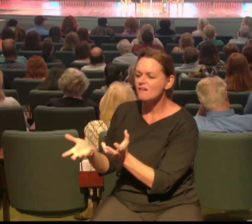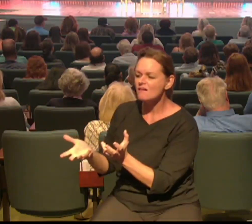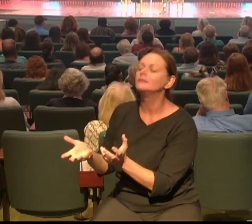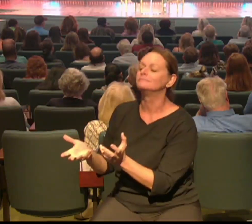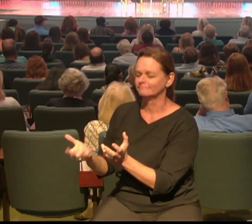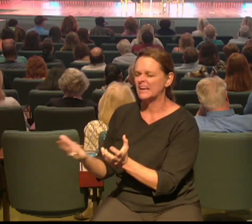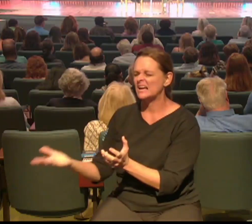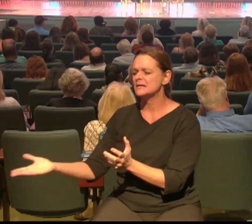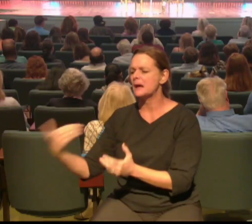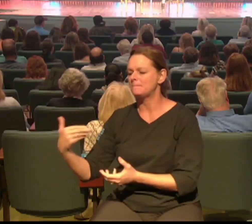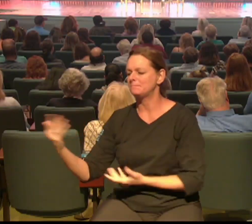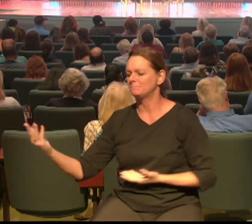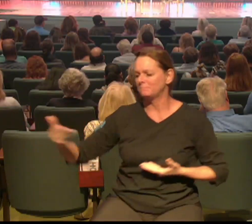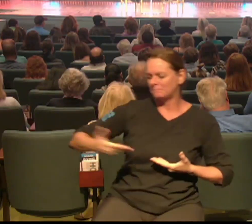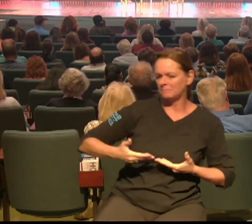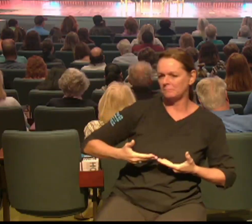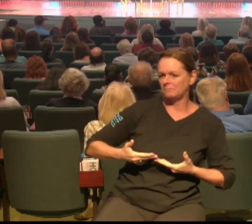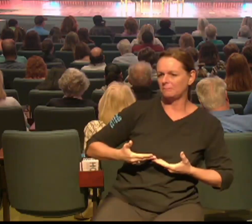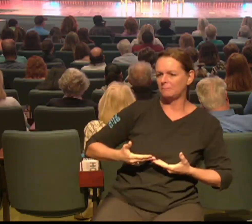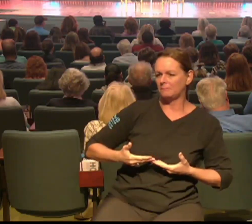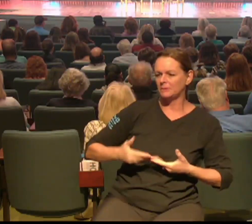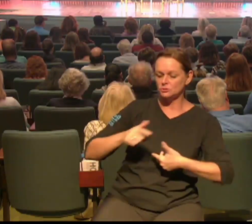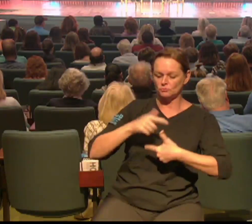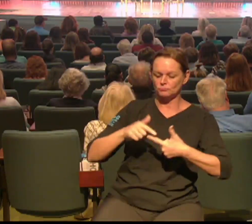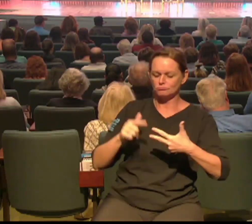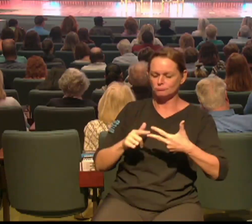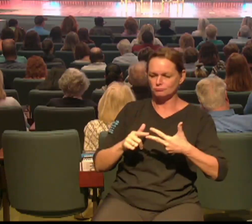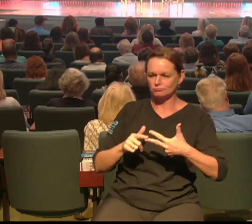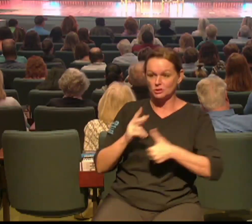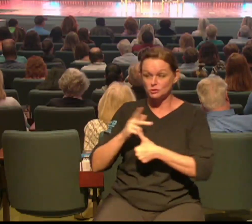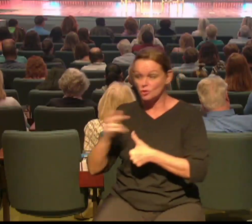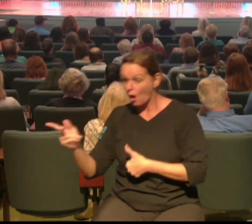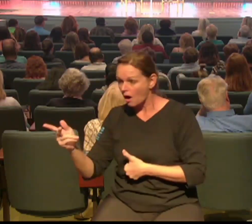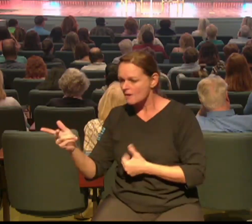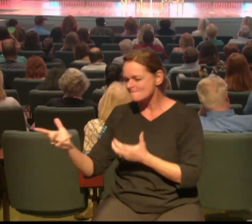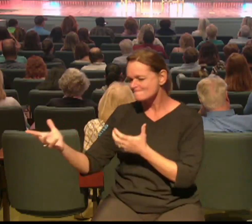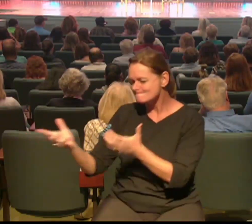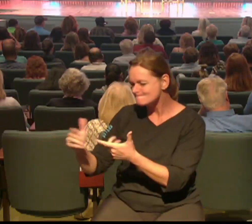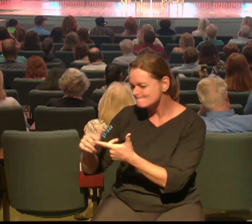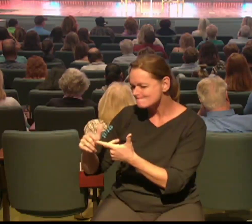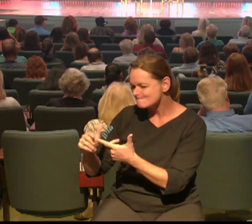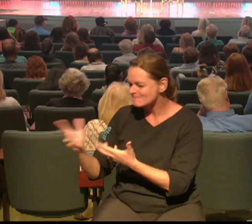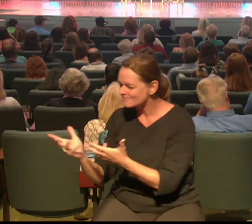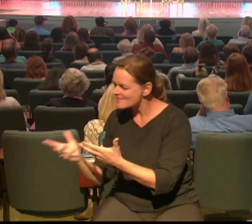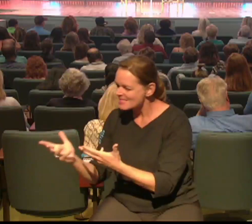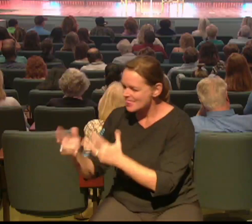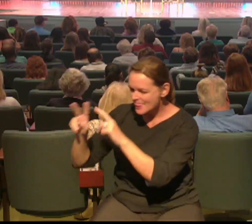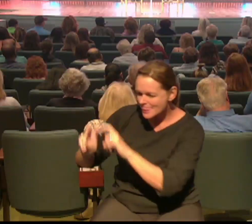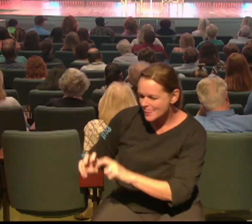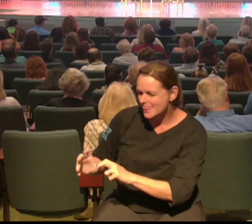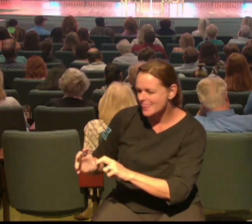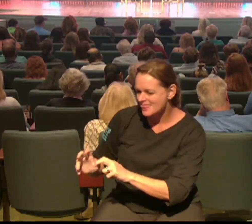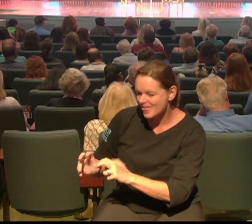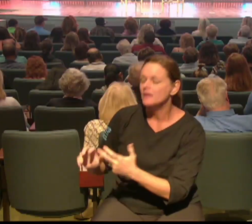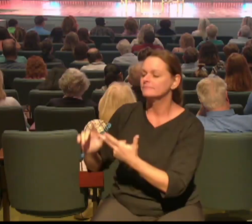join him on his mission. Yeah, and I want you to notice something, that when Jesus called his disciples, he doesn't say, follow me, and I will make you better.